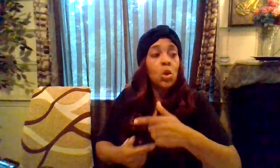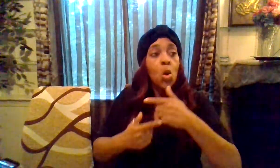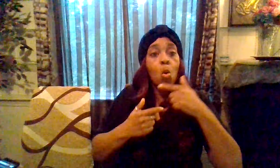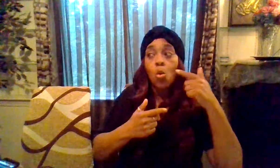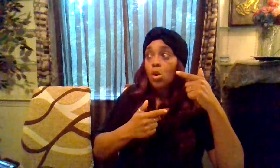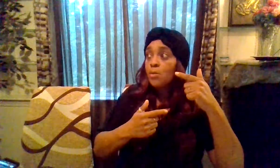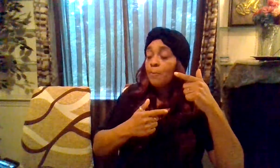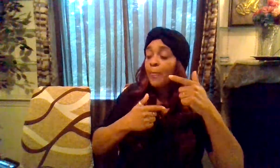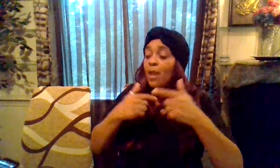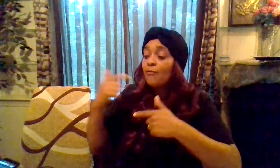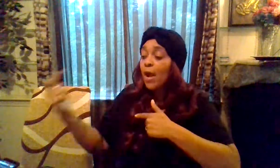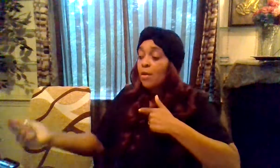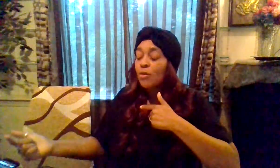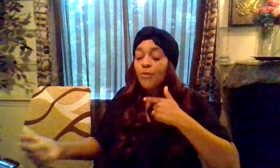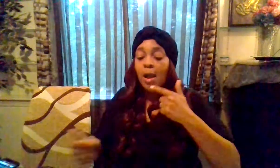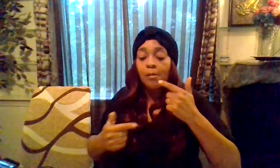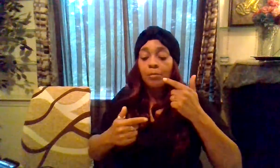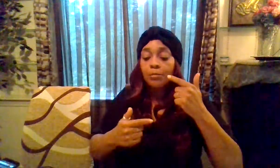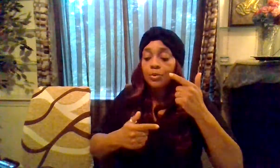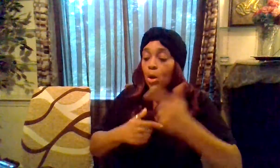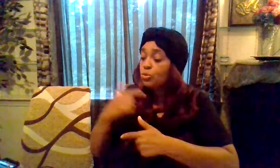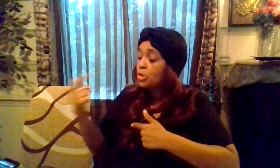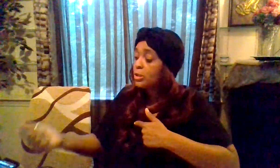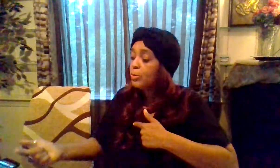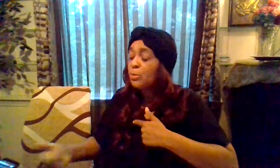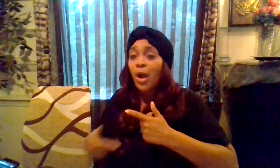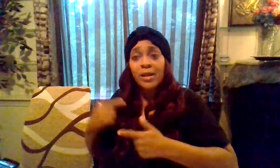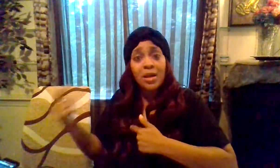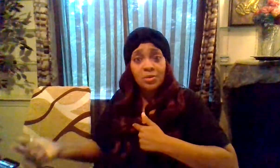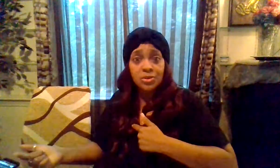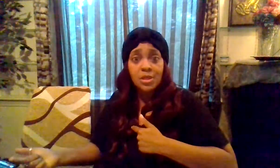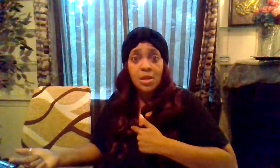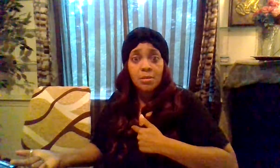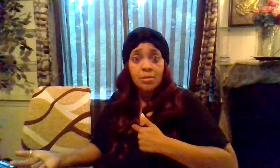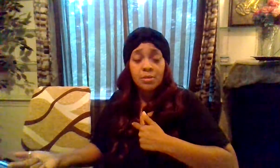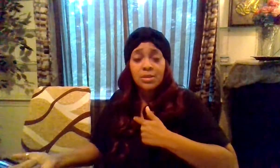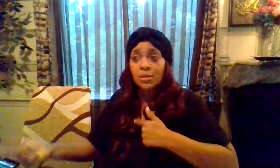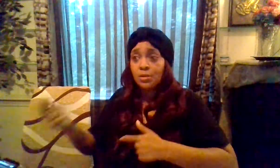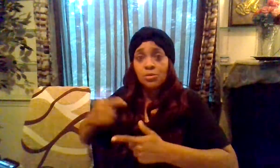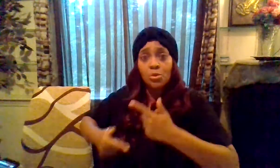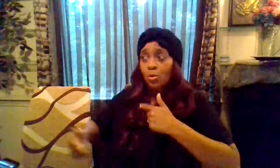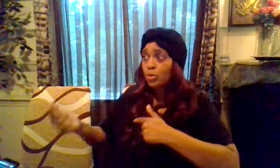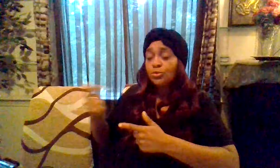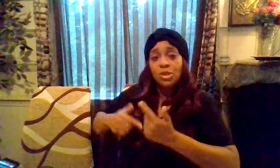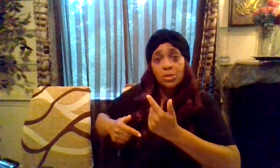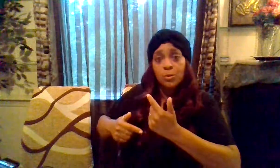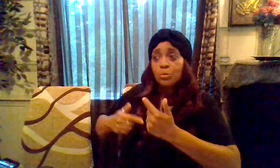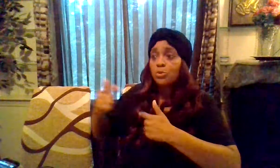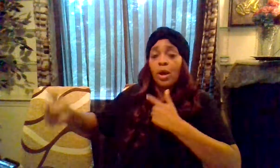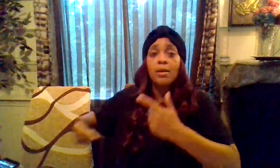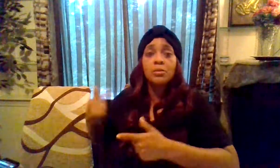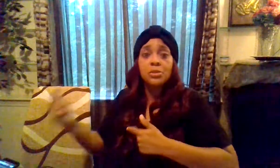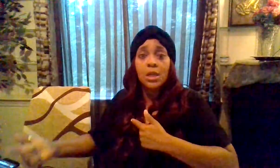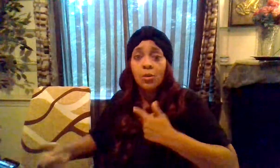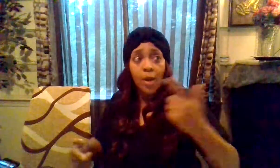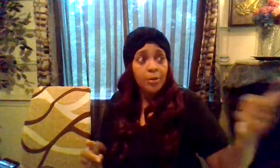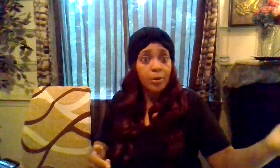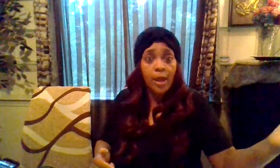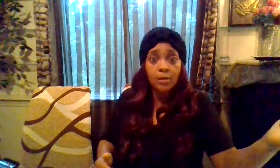or if i if i don't judge people i can understand because you know when you judge people you're not understanding why they're like